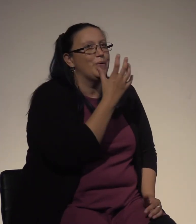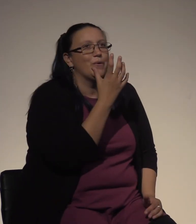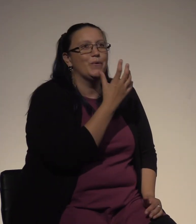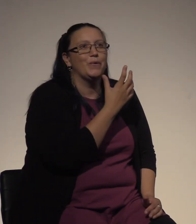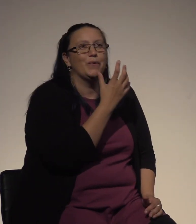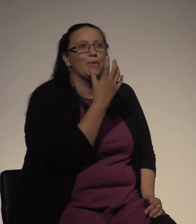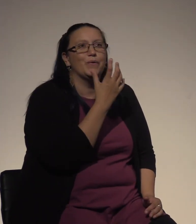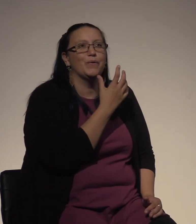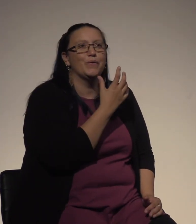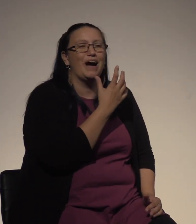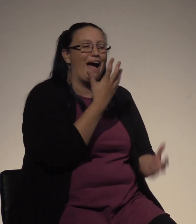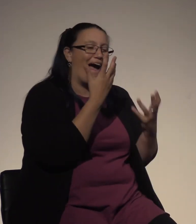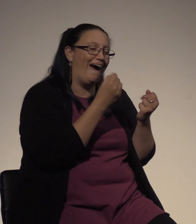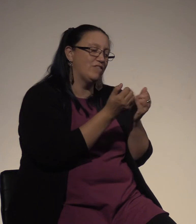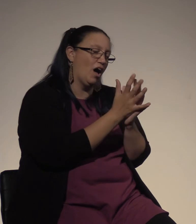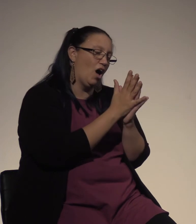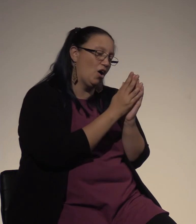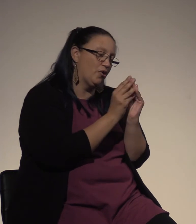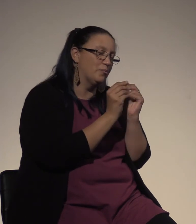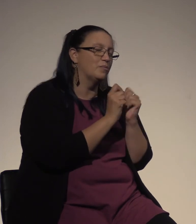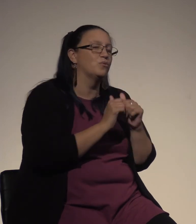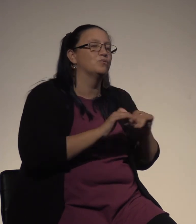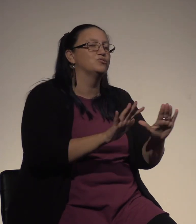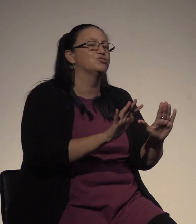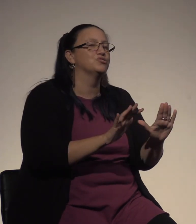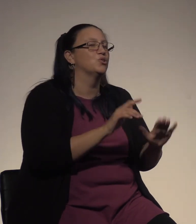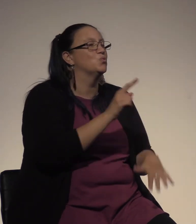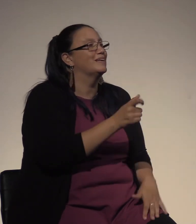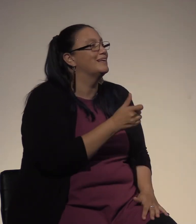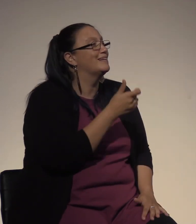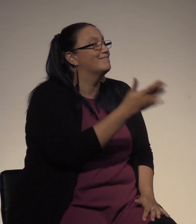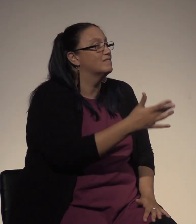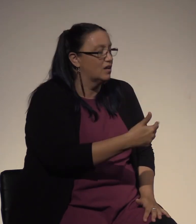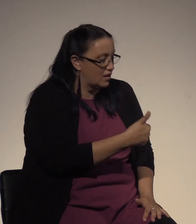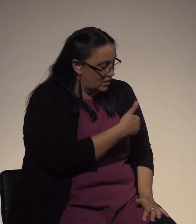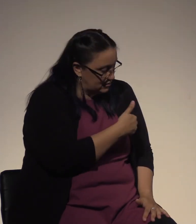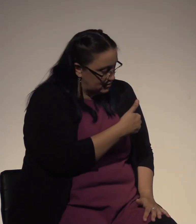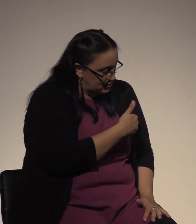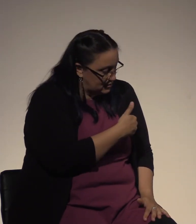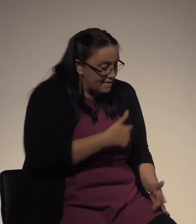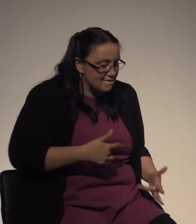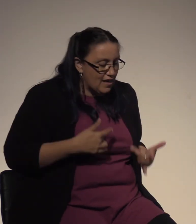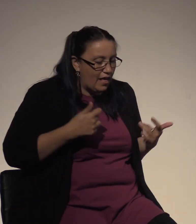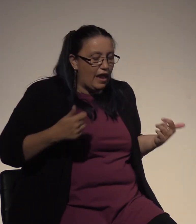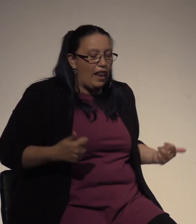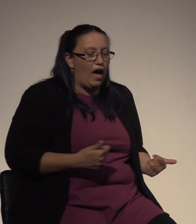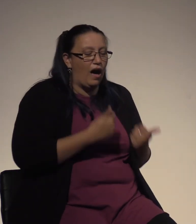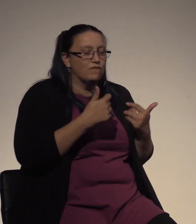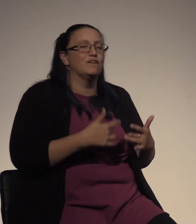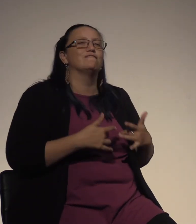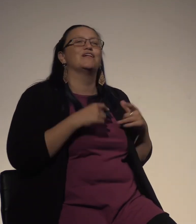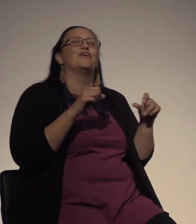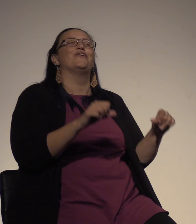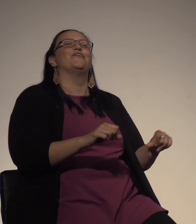There is abolition in giving yourself grace to feel everything enough to be okay, but not